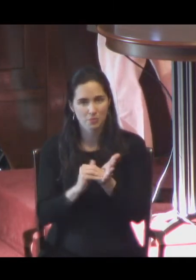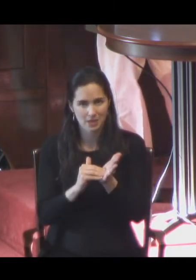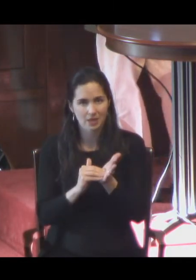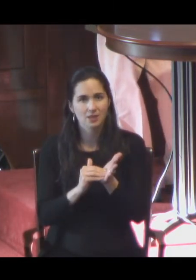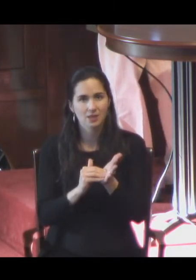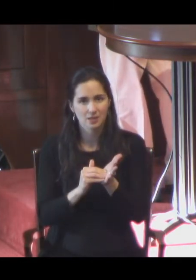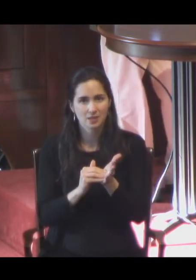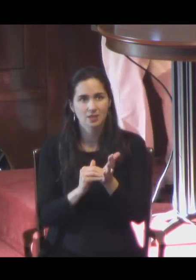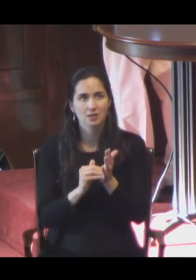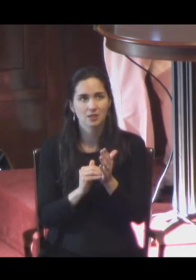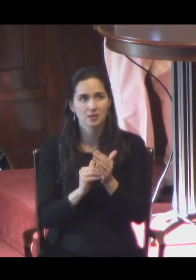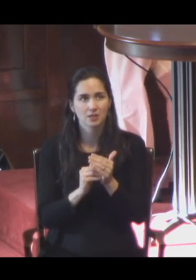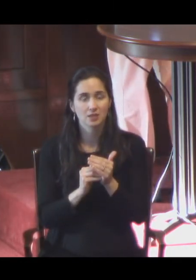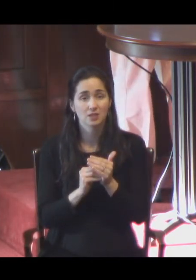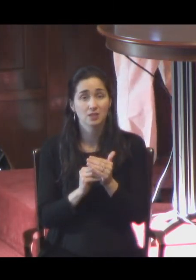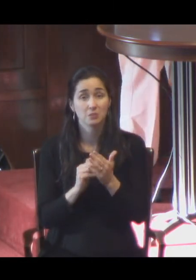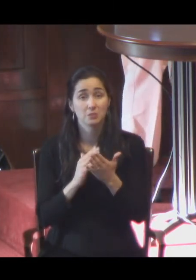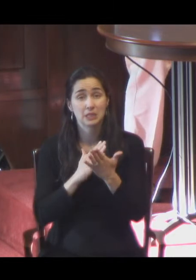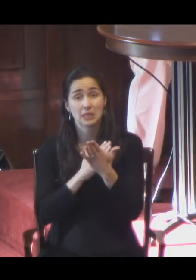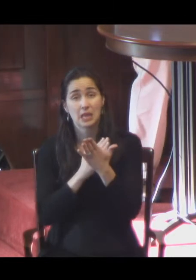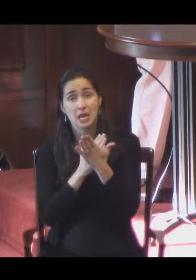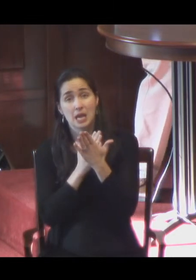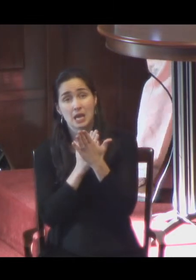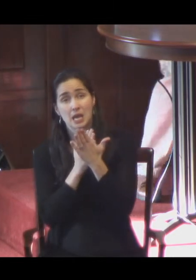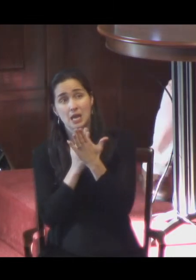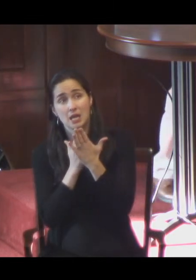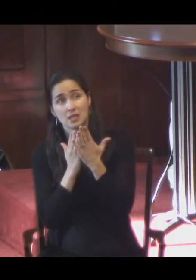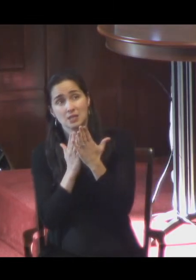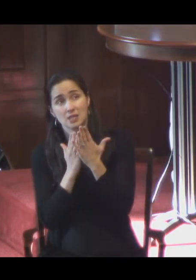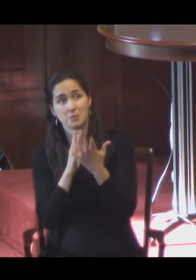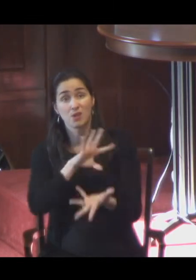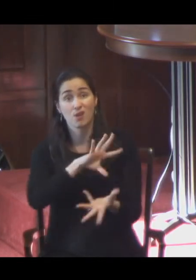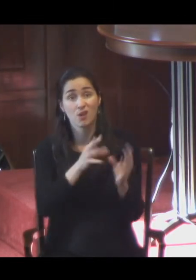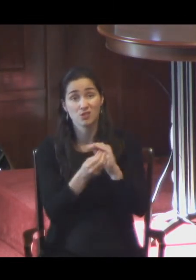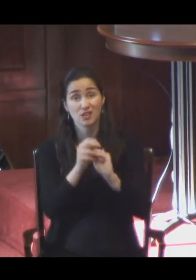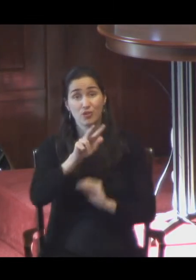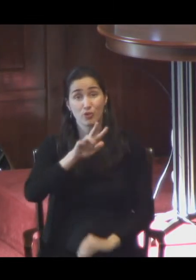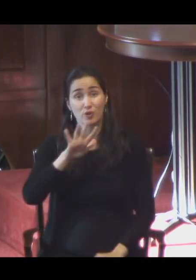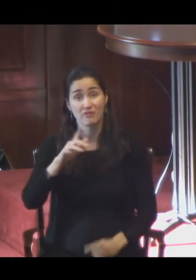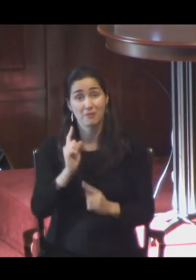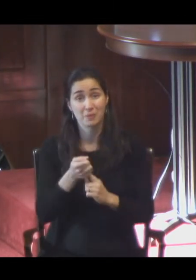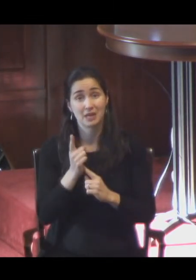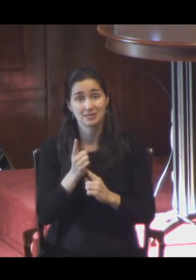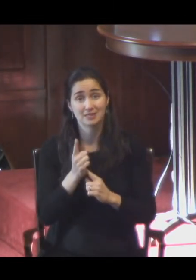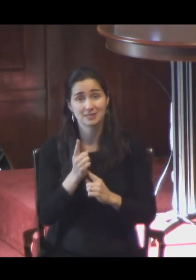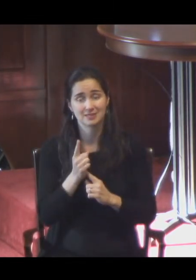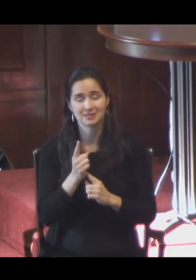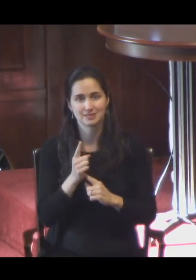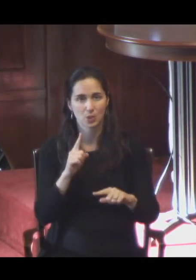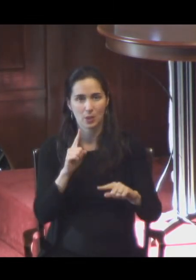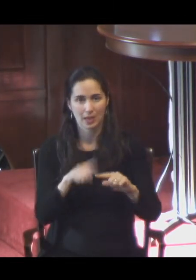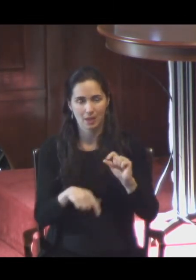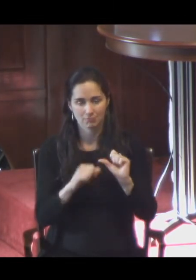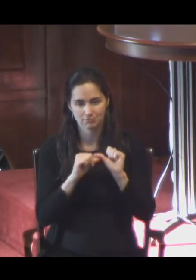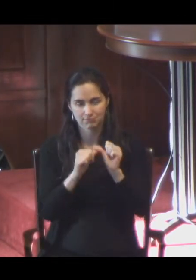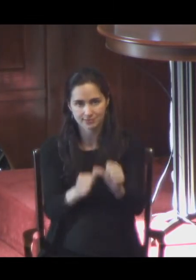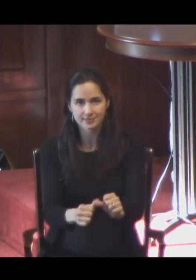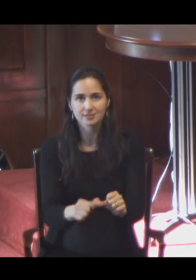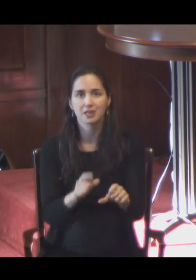revisited. And by the end of the piece, it's 35 minutes long. I can't play any more for you tonight. But hopefully you can encounter this work at some point